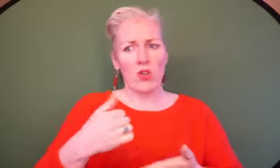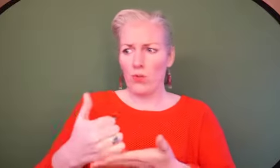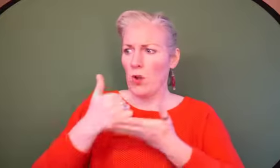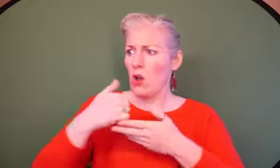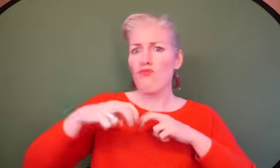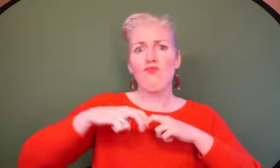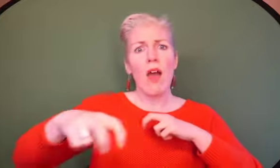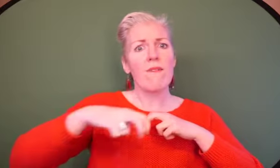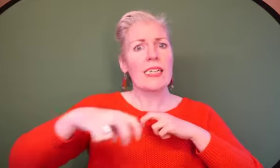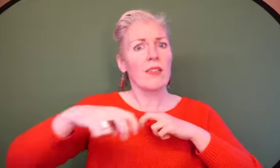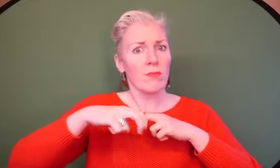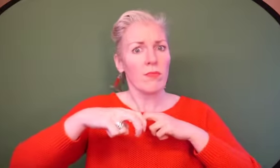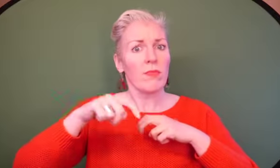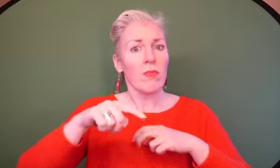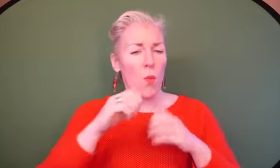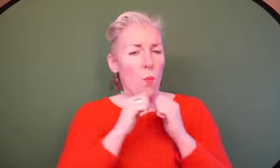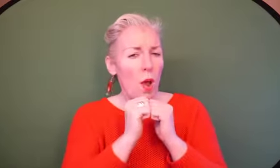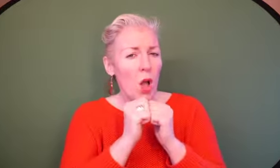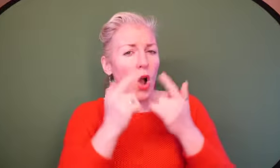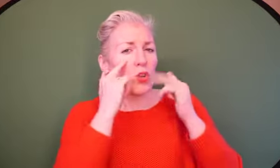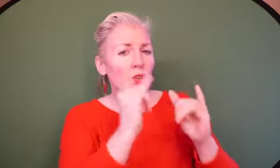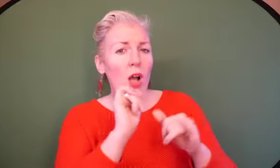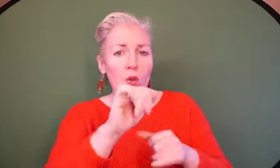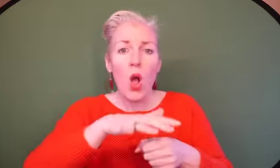2 hours 6 feet 4 feet 4 feet